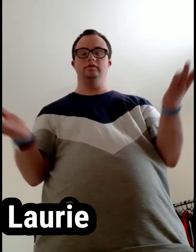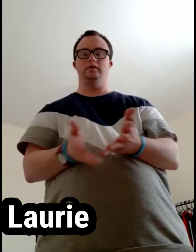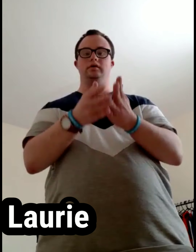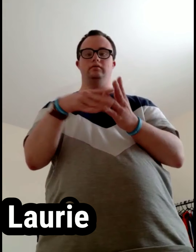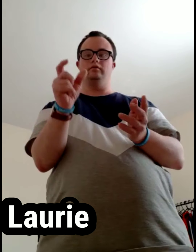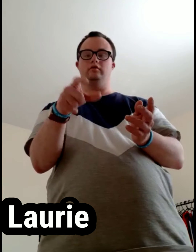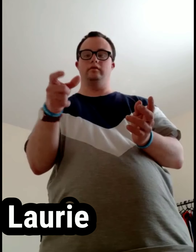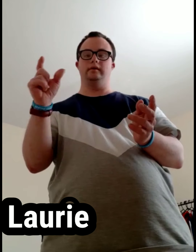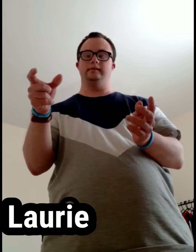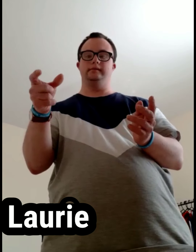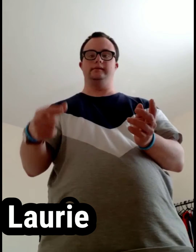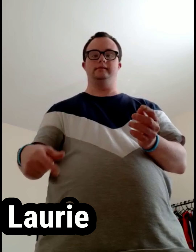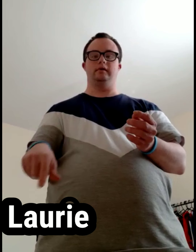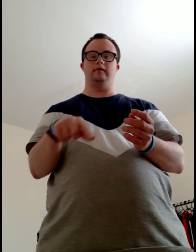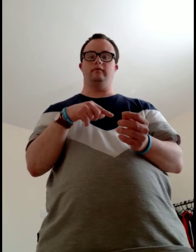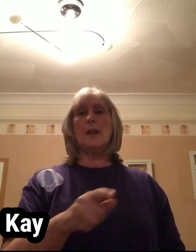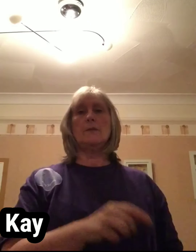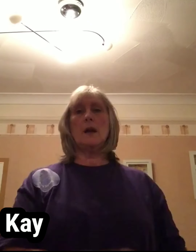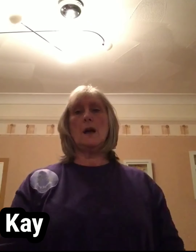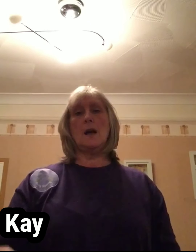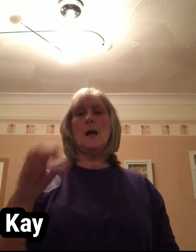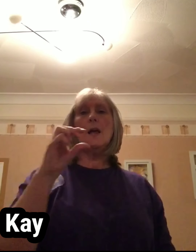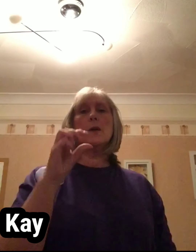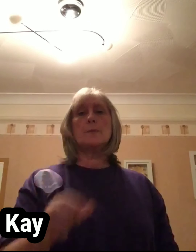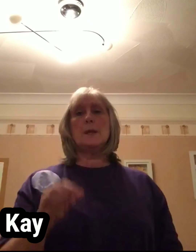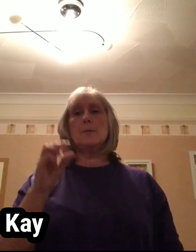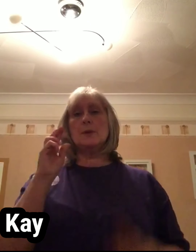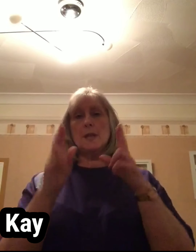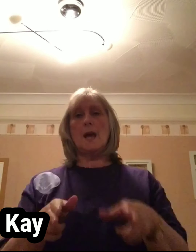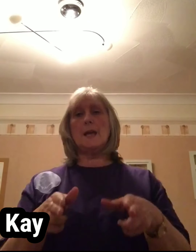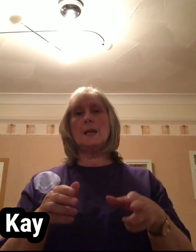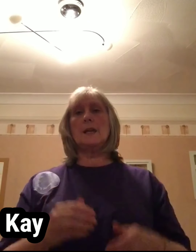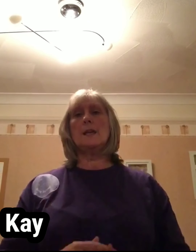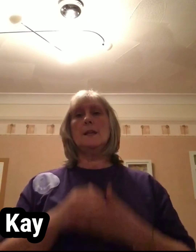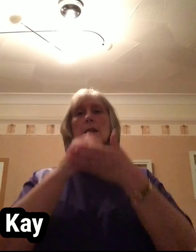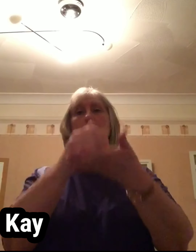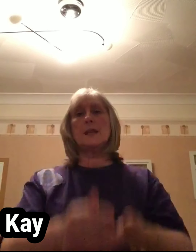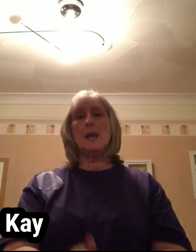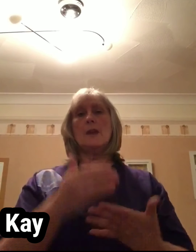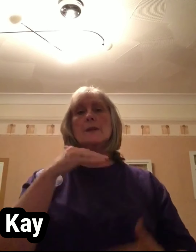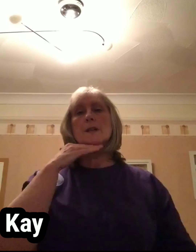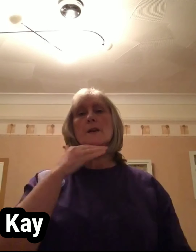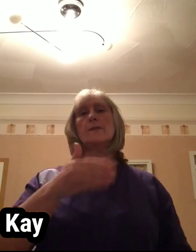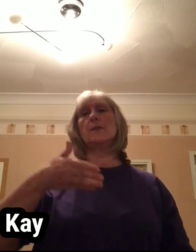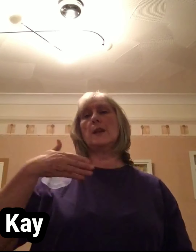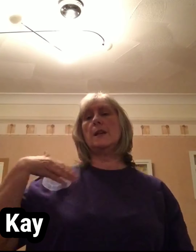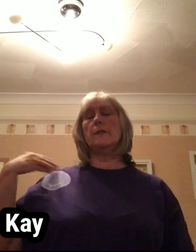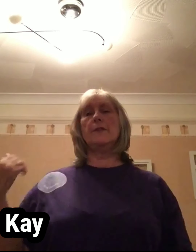the entire human race There are people lying, if you care enough for the